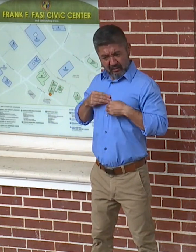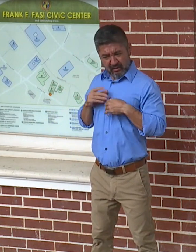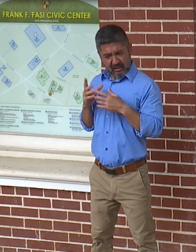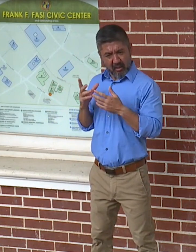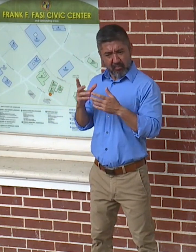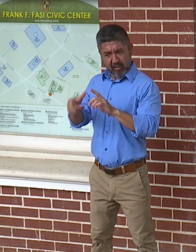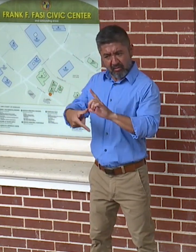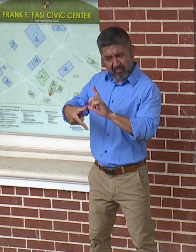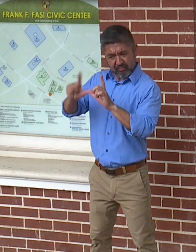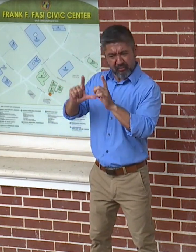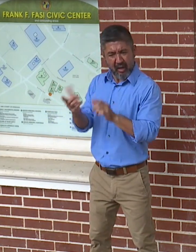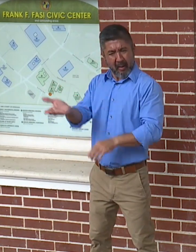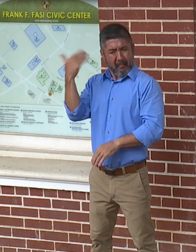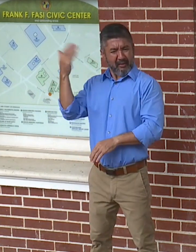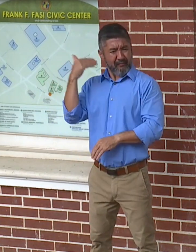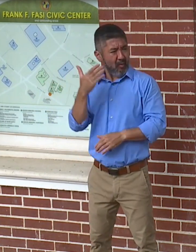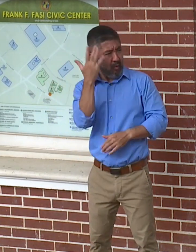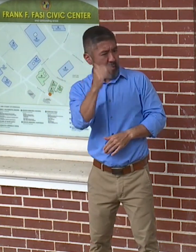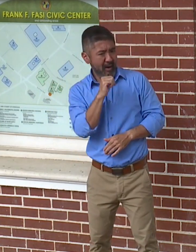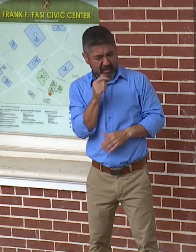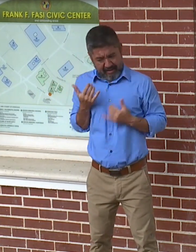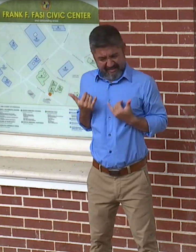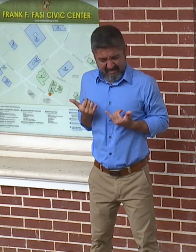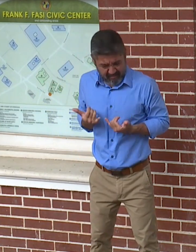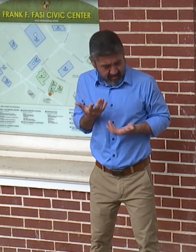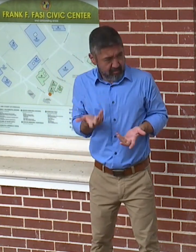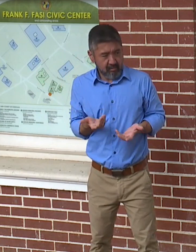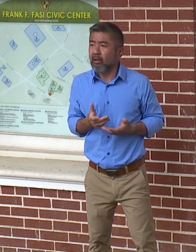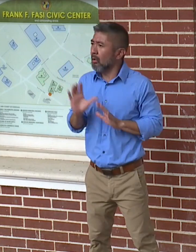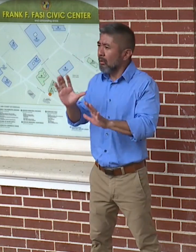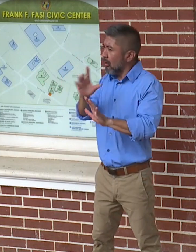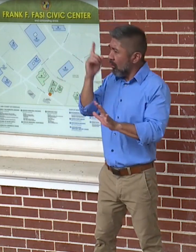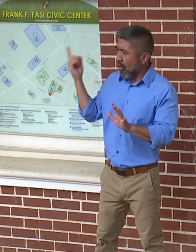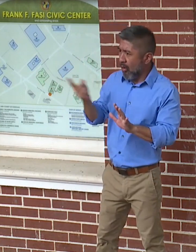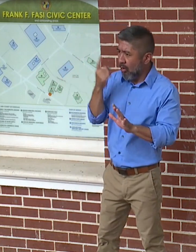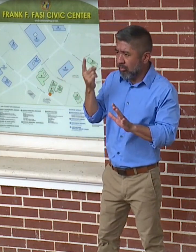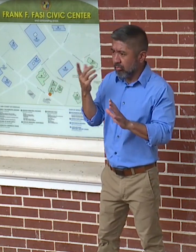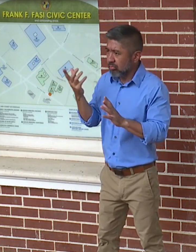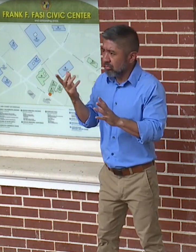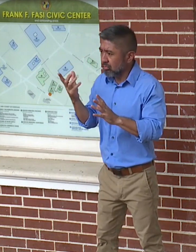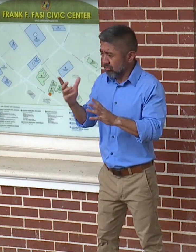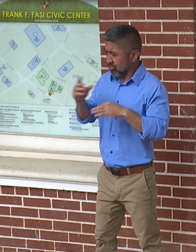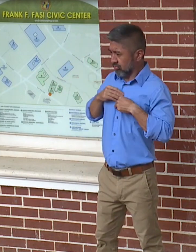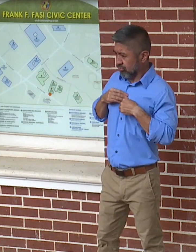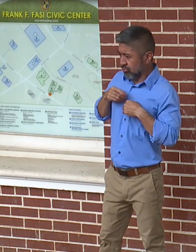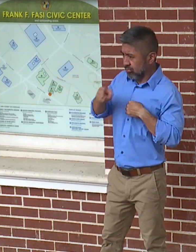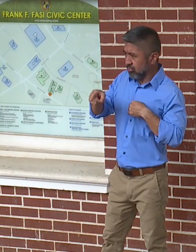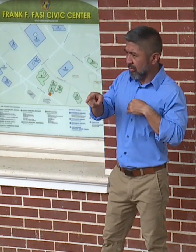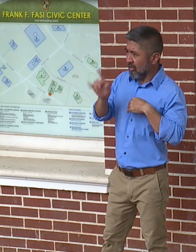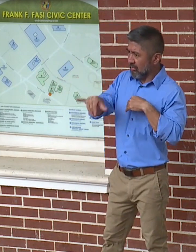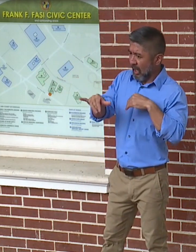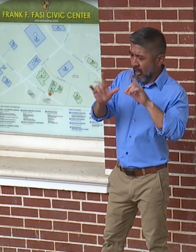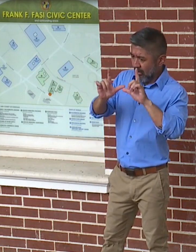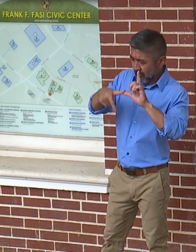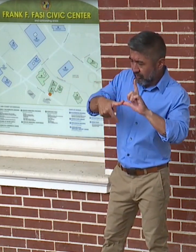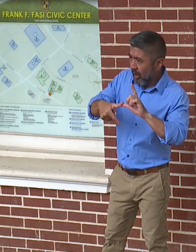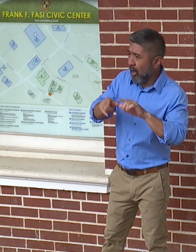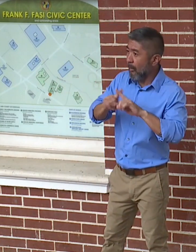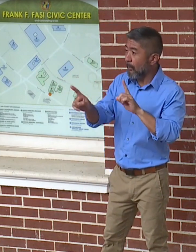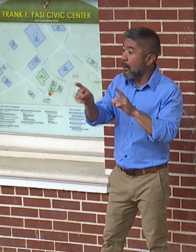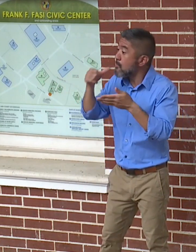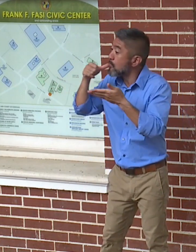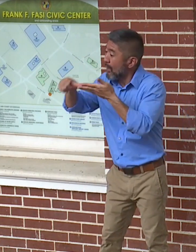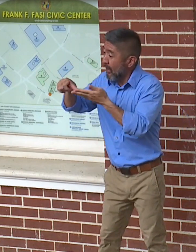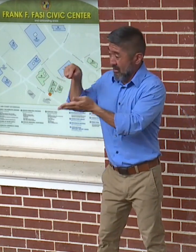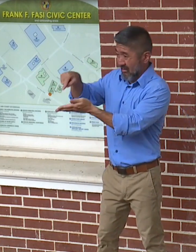Well, we have always been allowed to renew licenses. That is part of the law. But the renewal by mail is